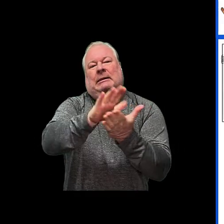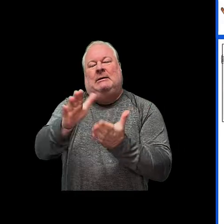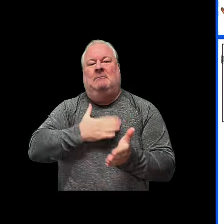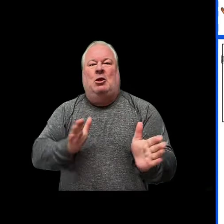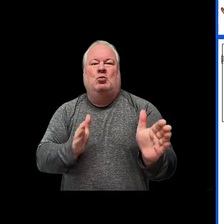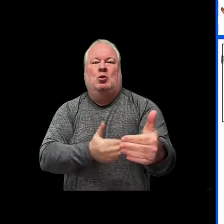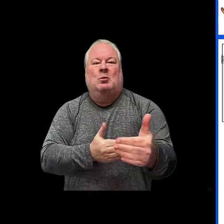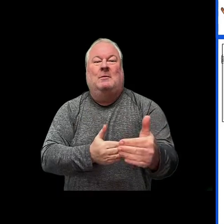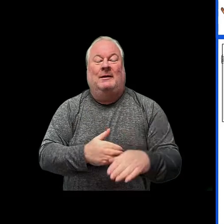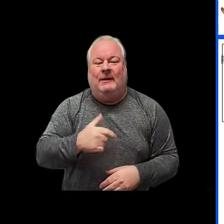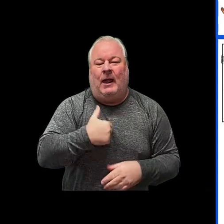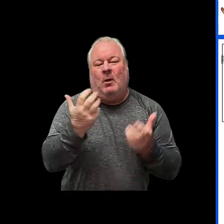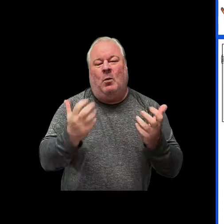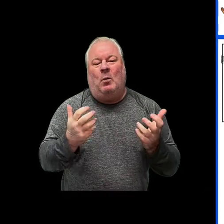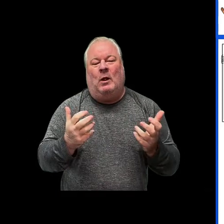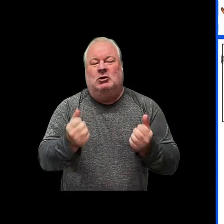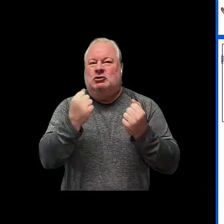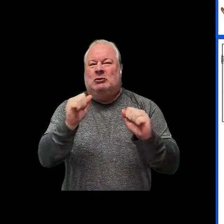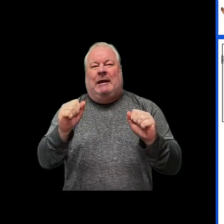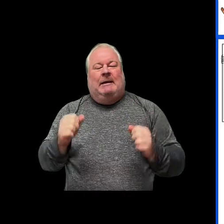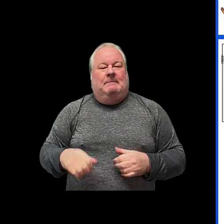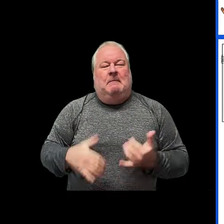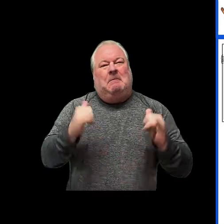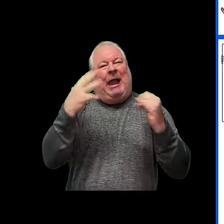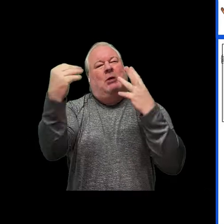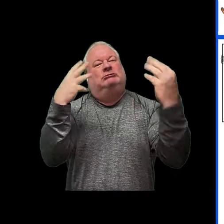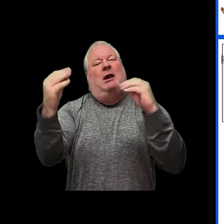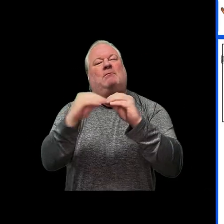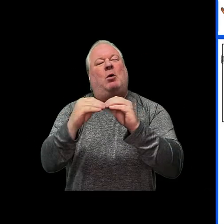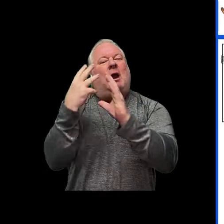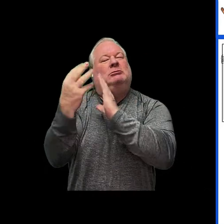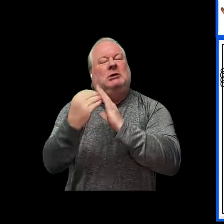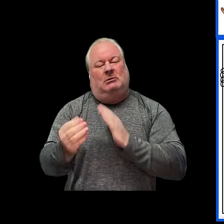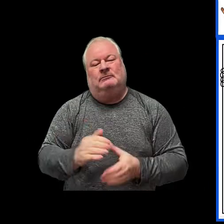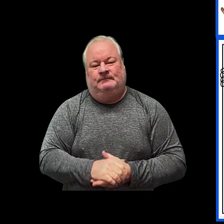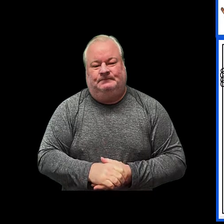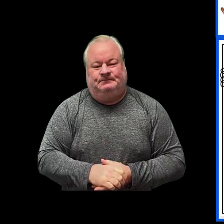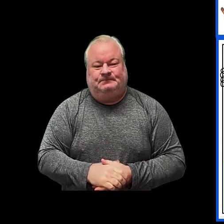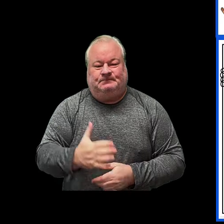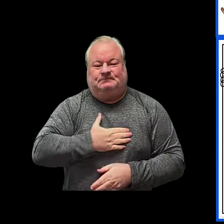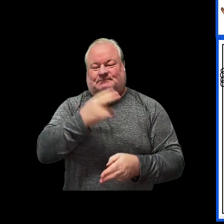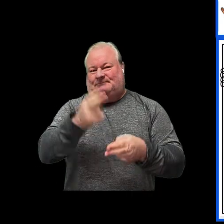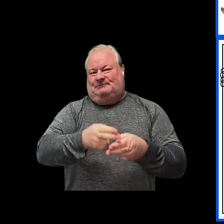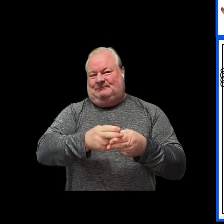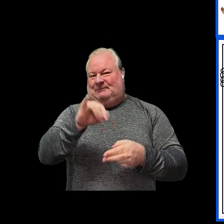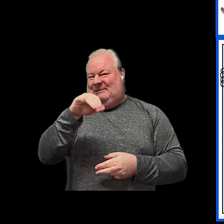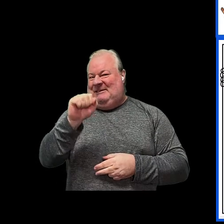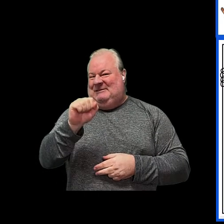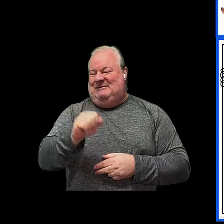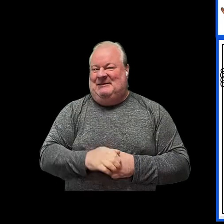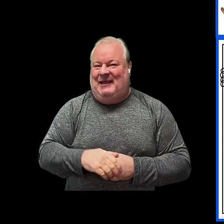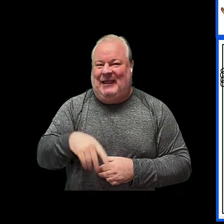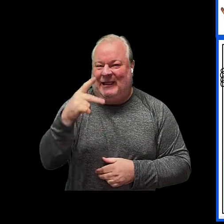my room i want to try playing outside more my name is